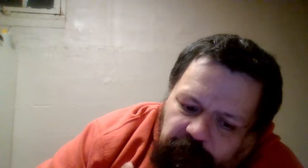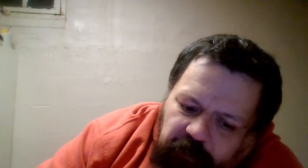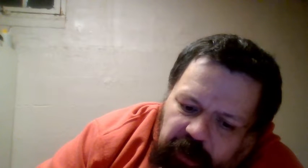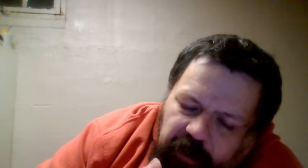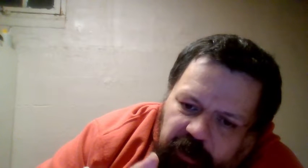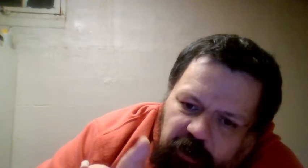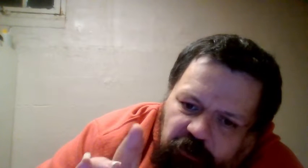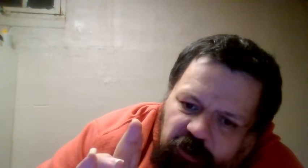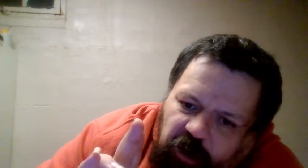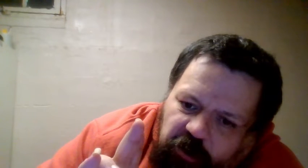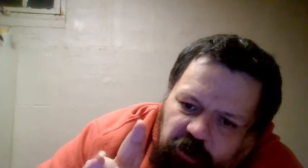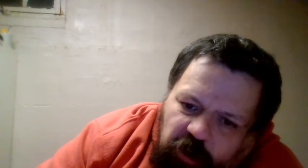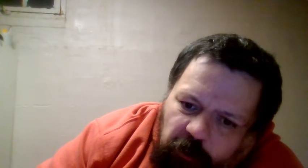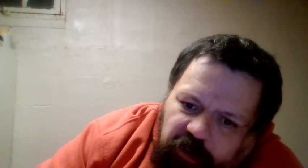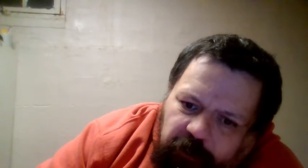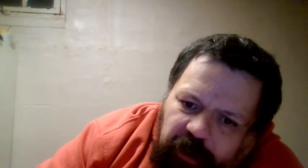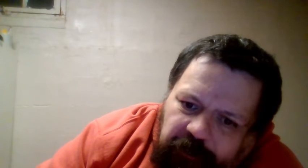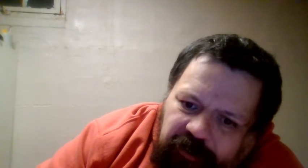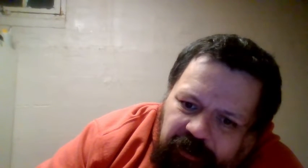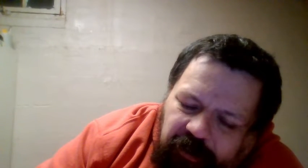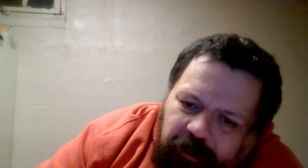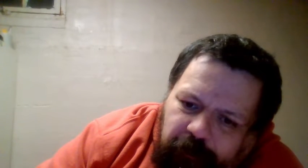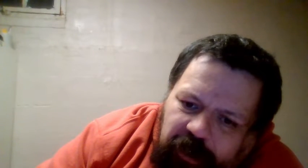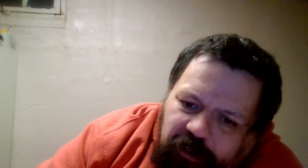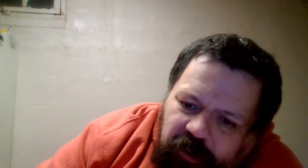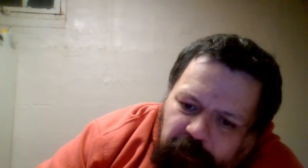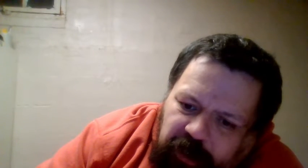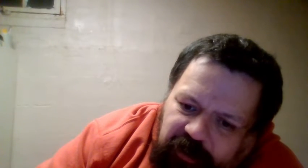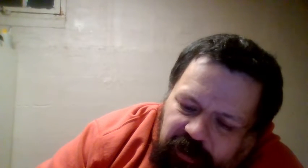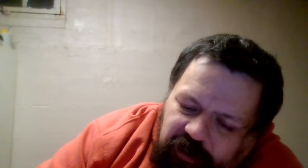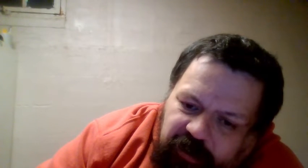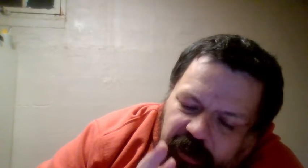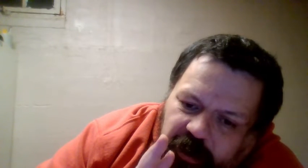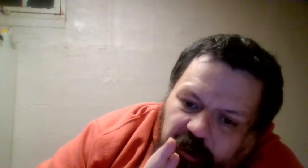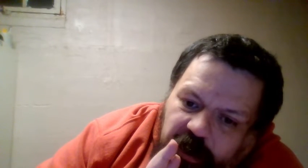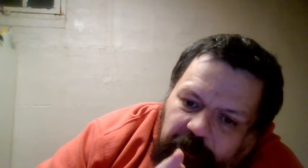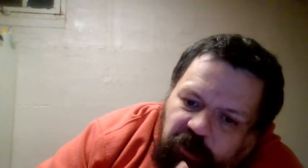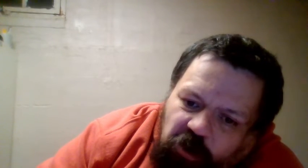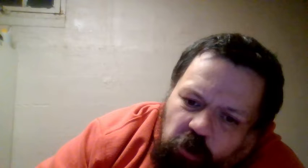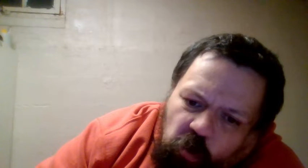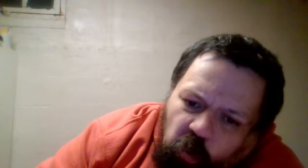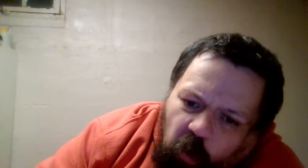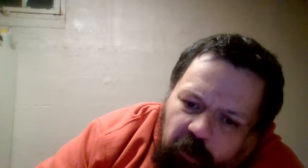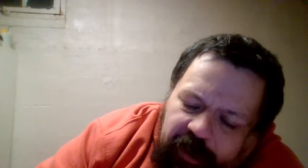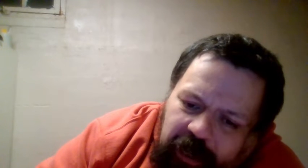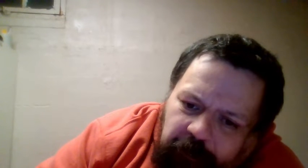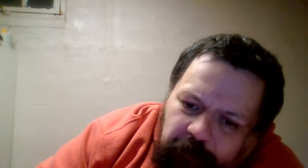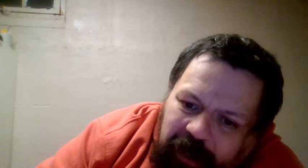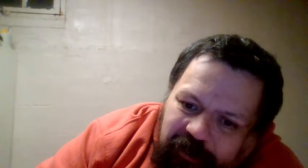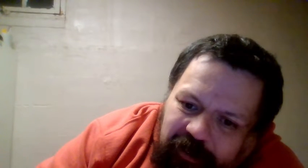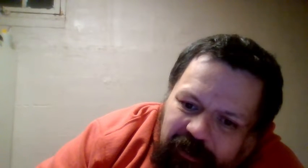It There's no Survivor Series elimination matches. You're going to have two War Games matches.